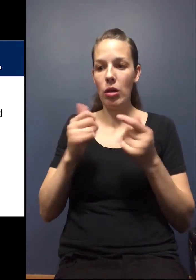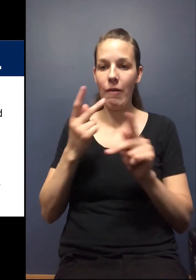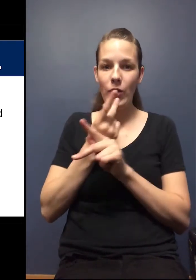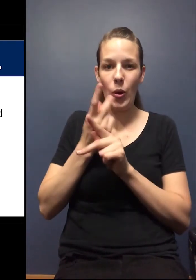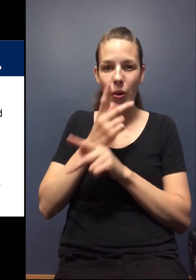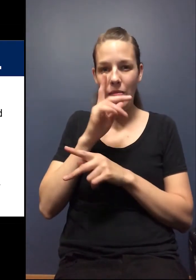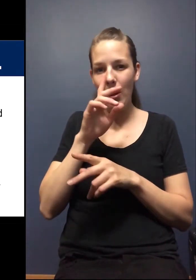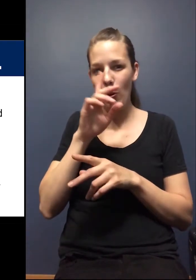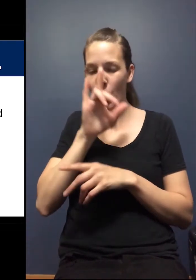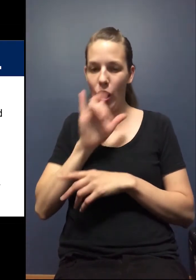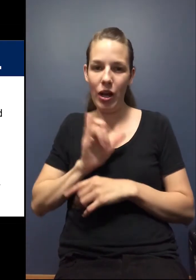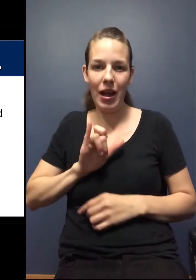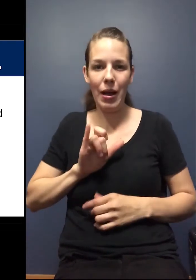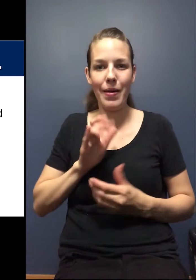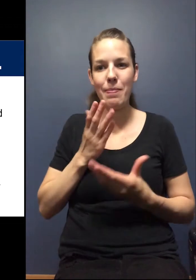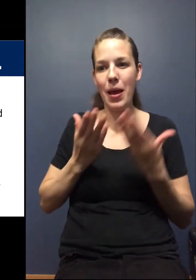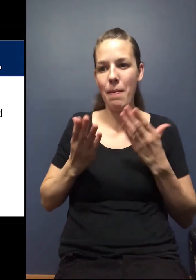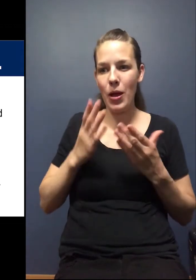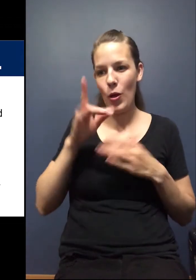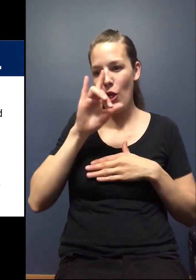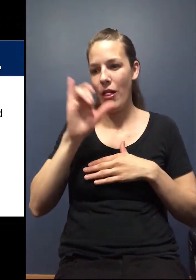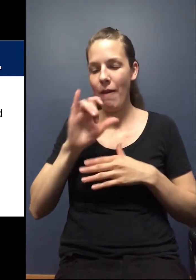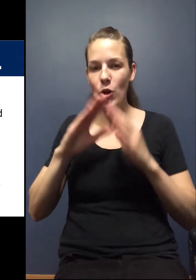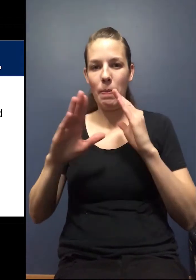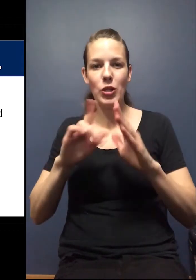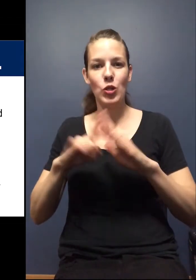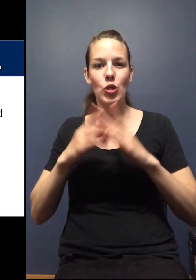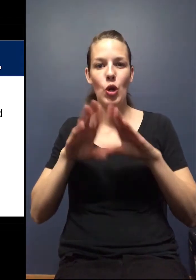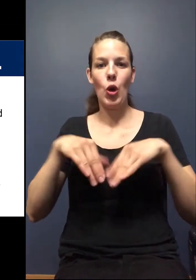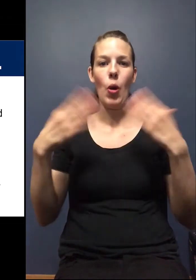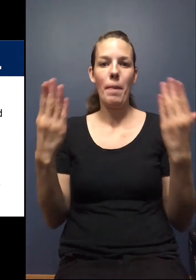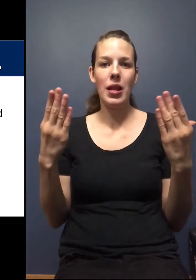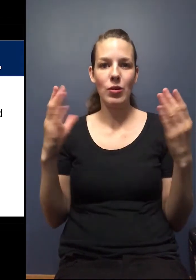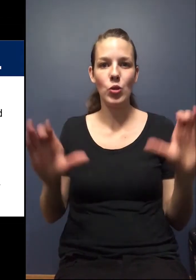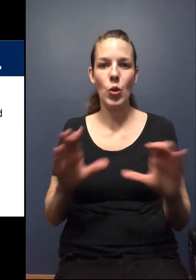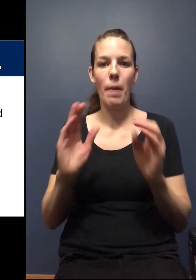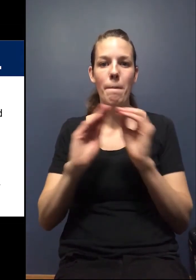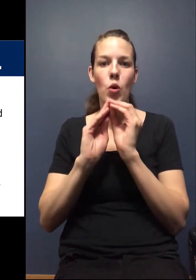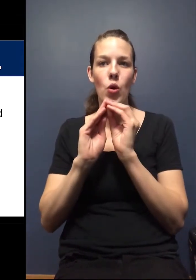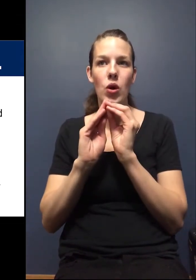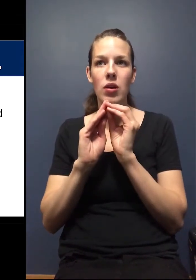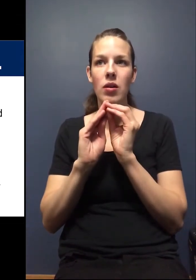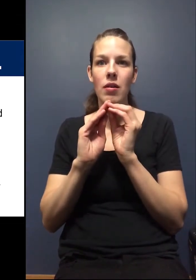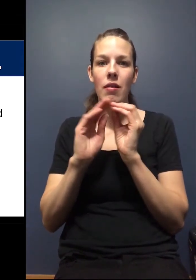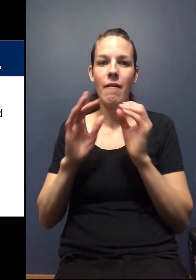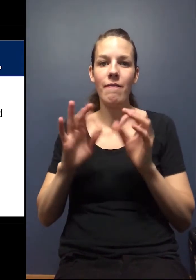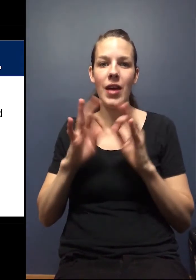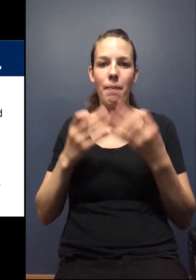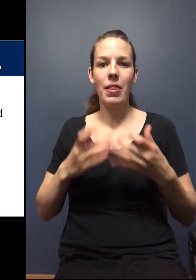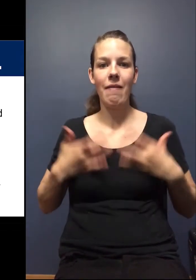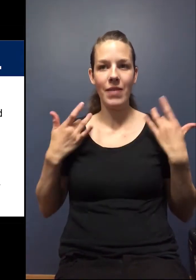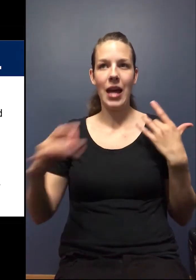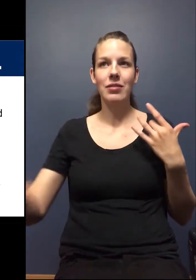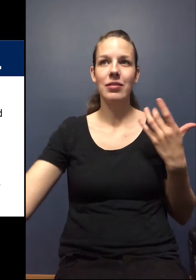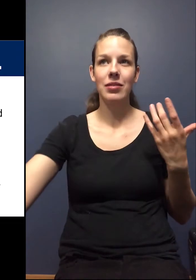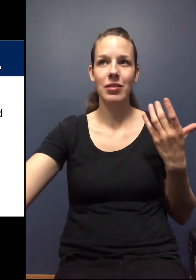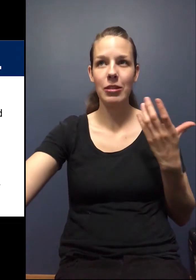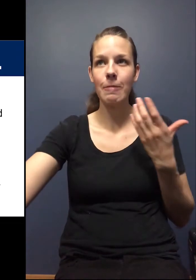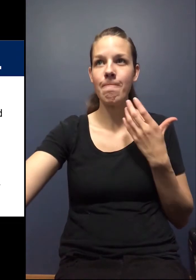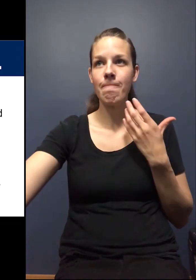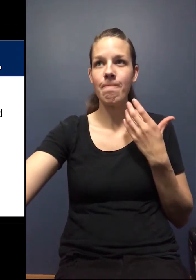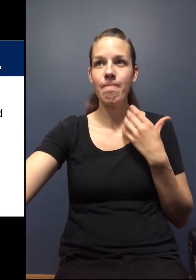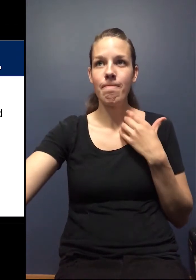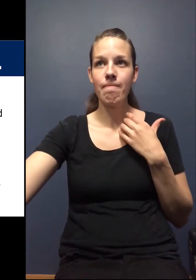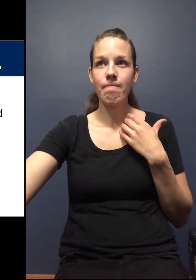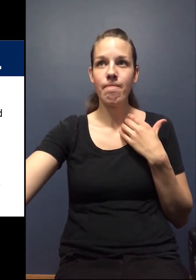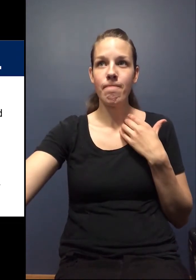will look like and what it may look like for the community to start opening up and doing more of those, um, family events. But right now,